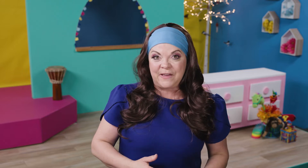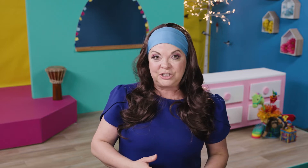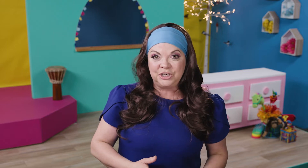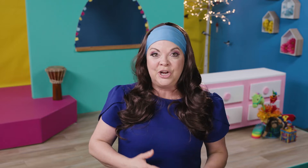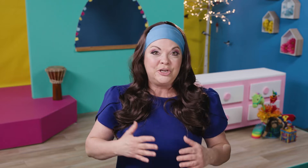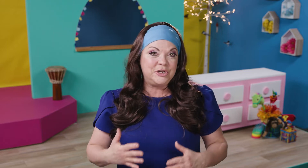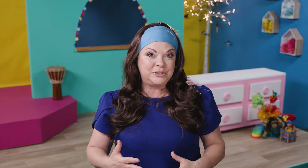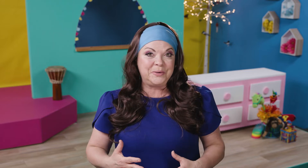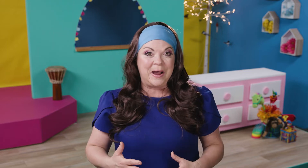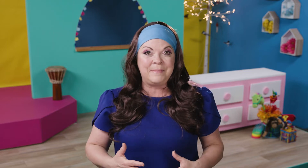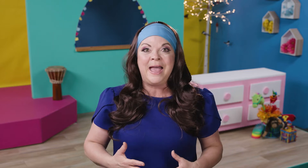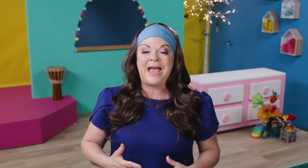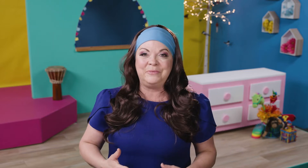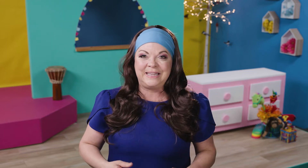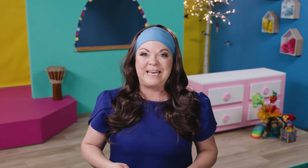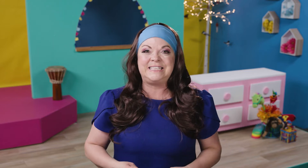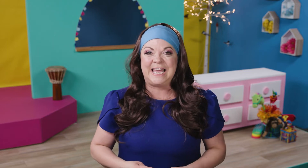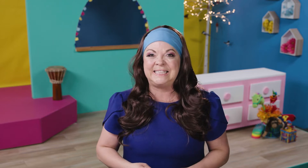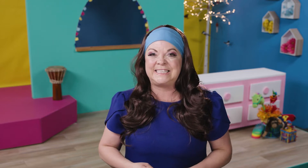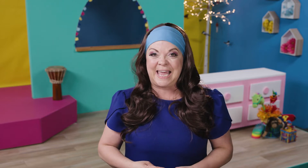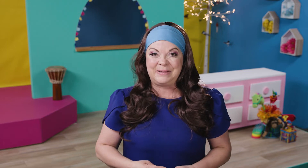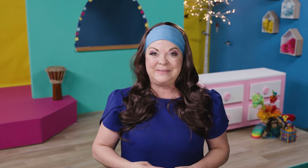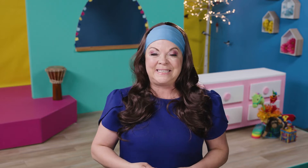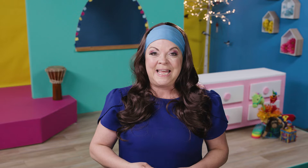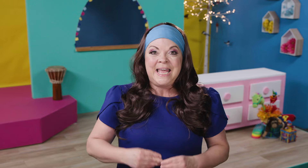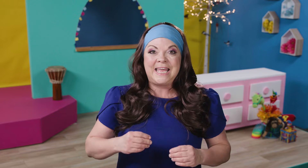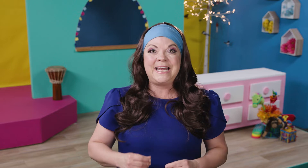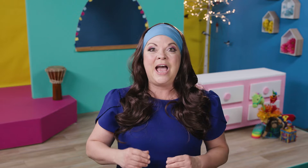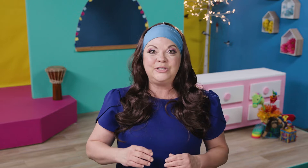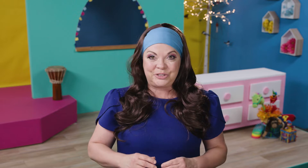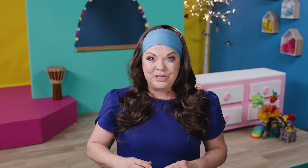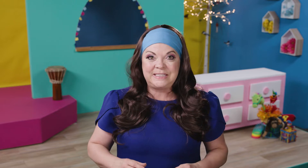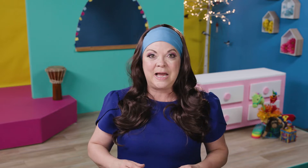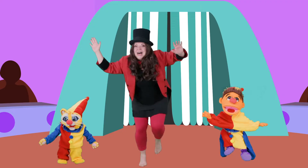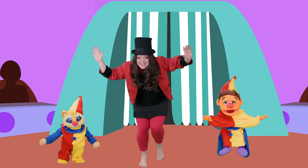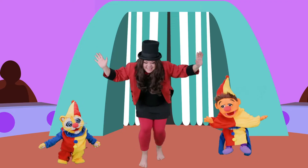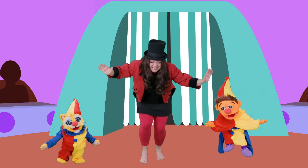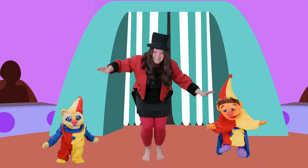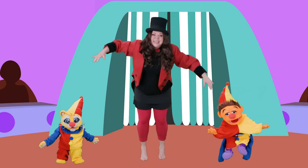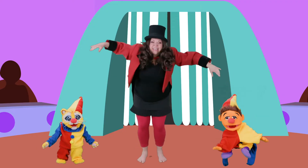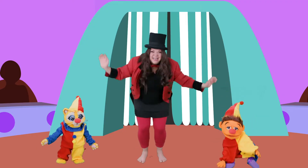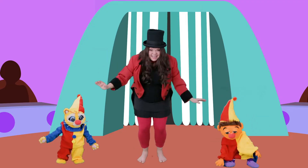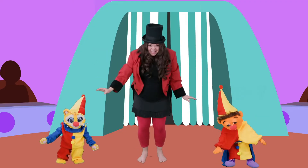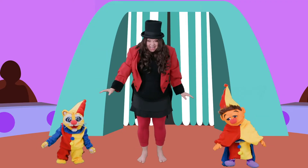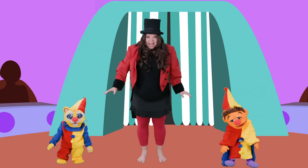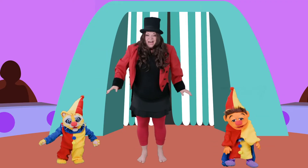adventure, nursery rhyme and related dance games. In our Circus Time dance story, Mosey and Moo